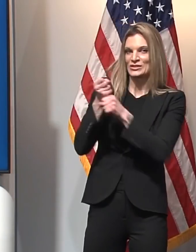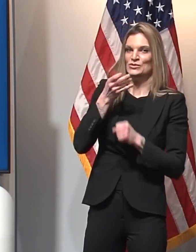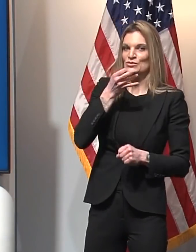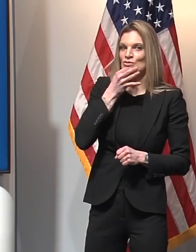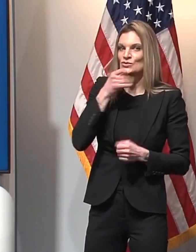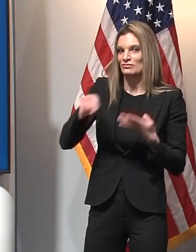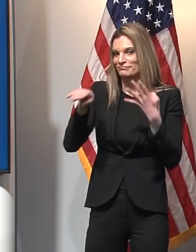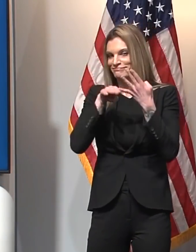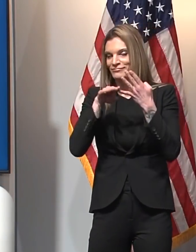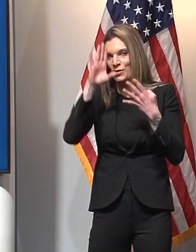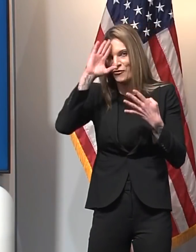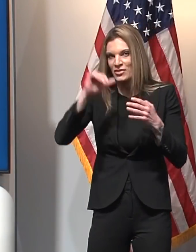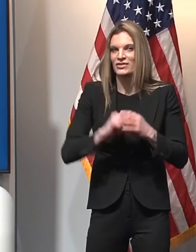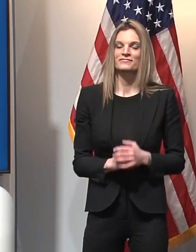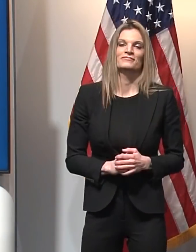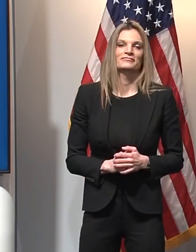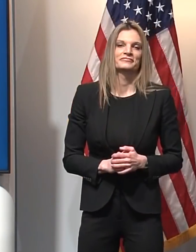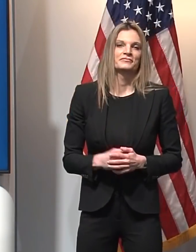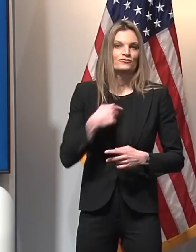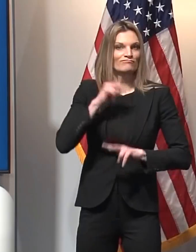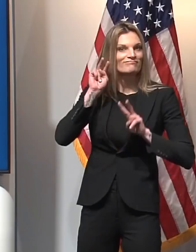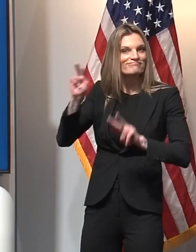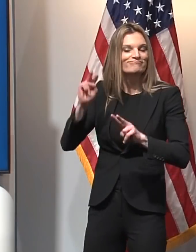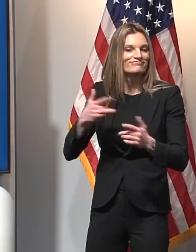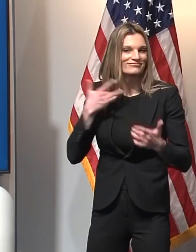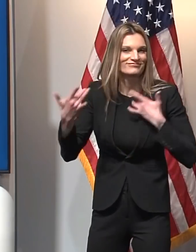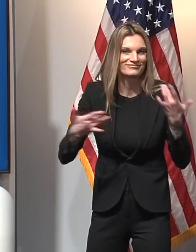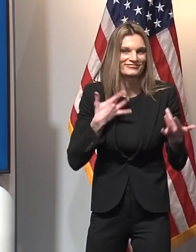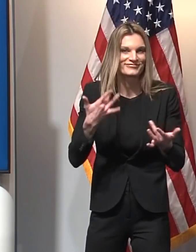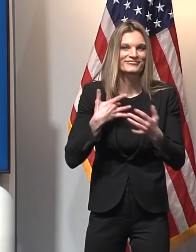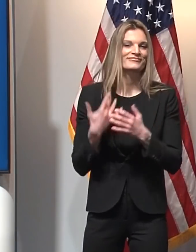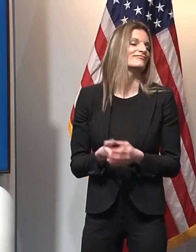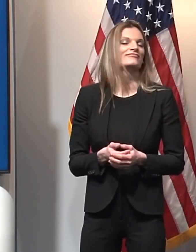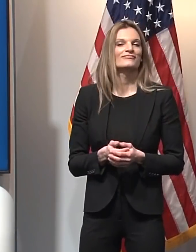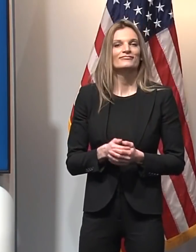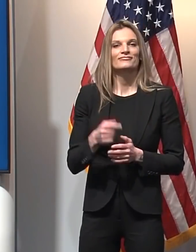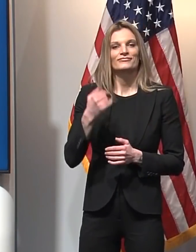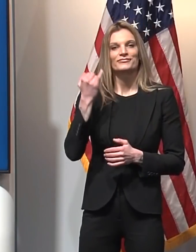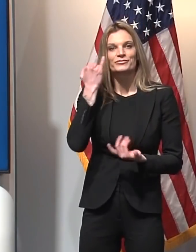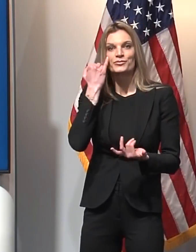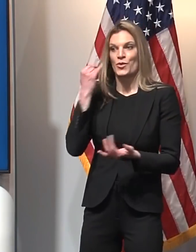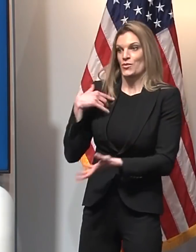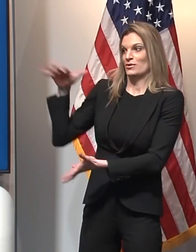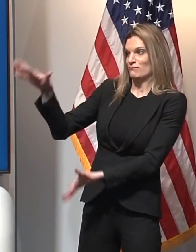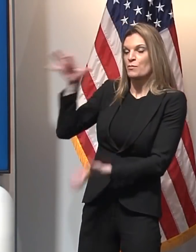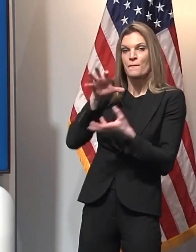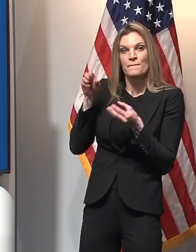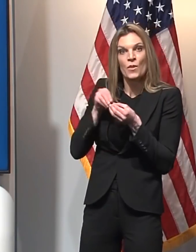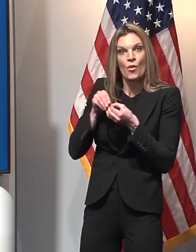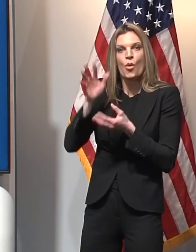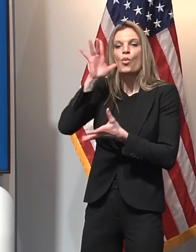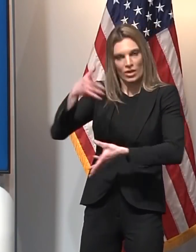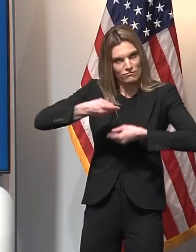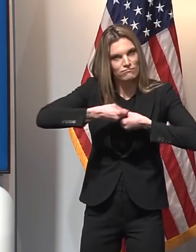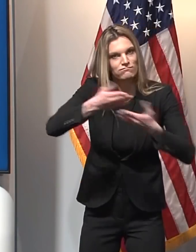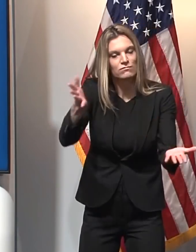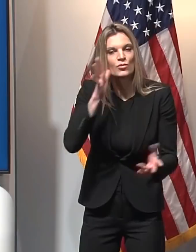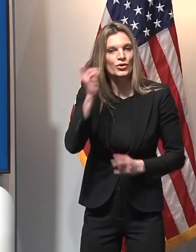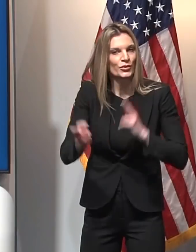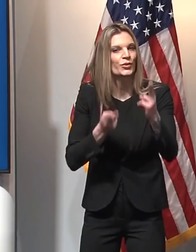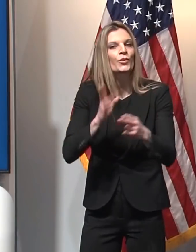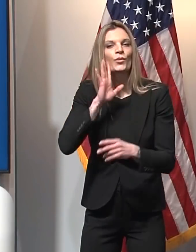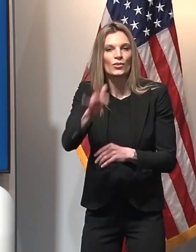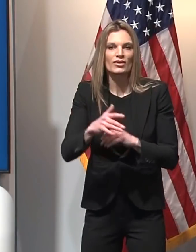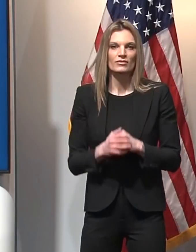So this is great news. And as we get more vaccine, we'll be working to get vaccine to more and more and more and making sure